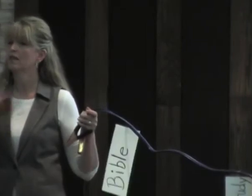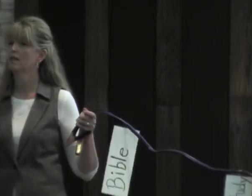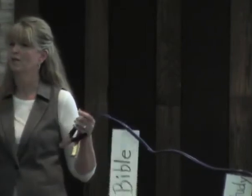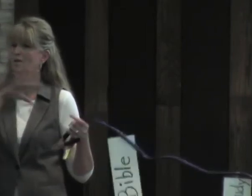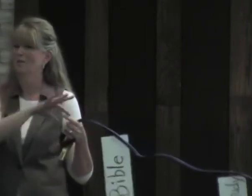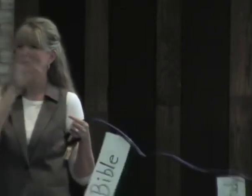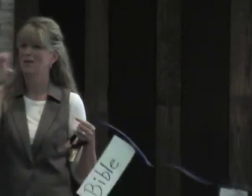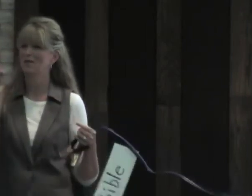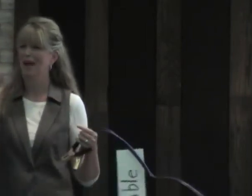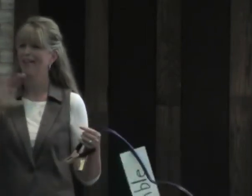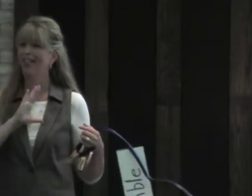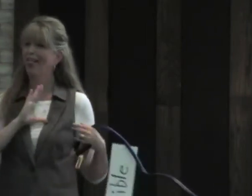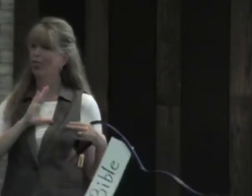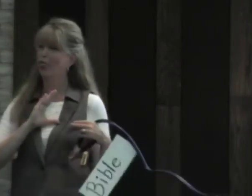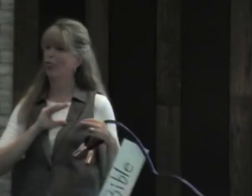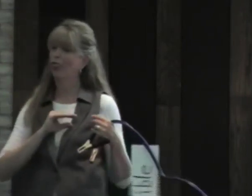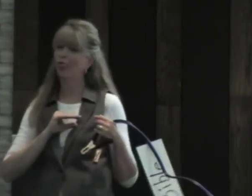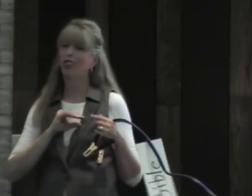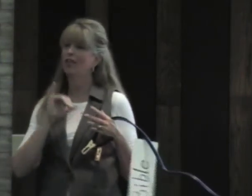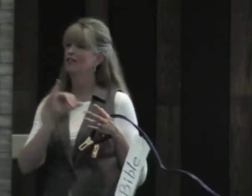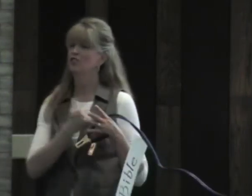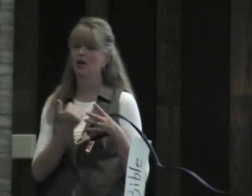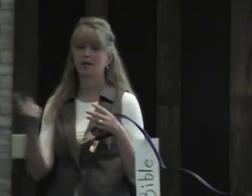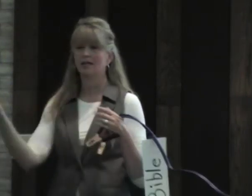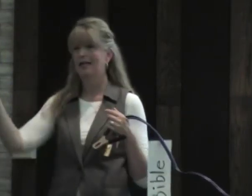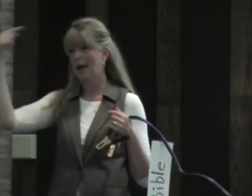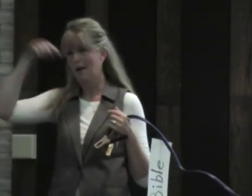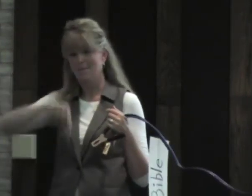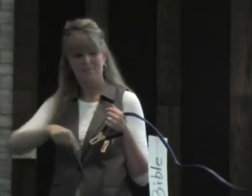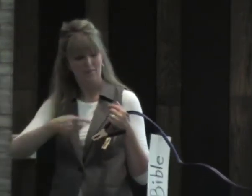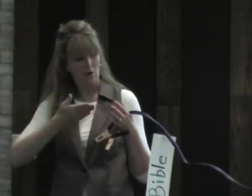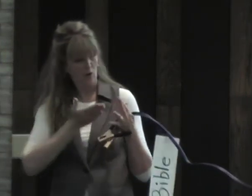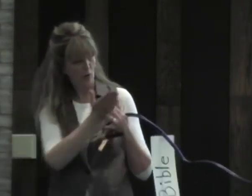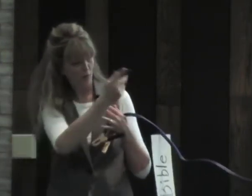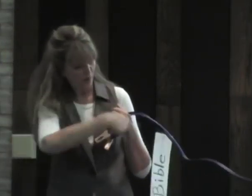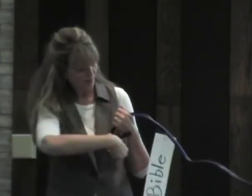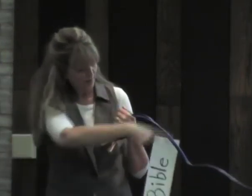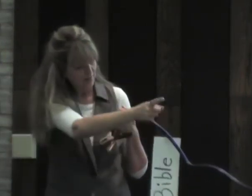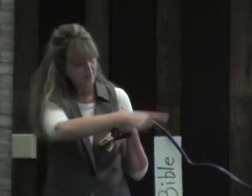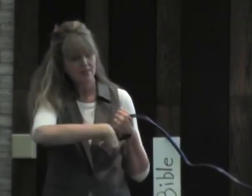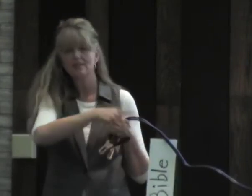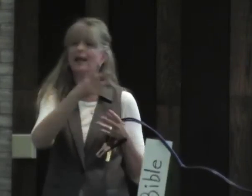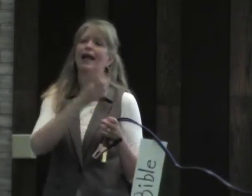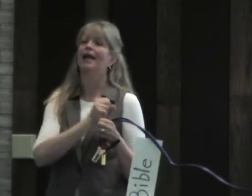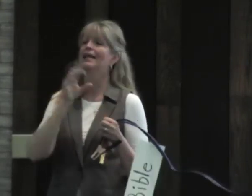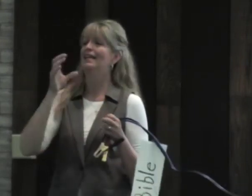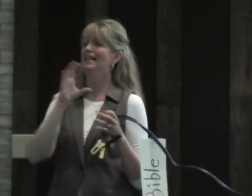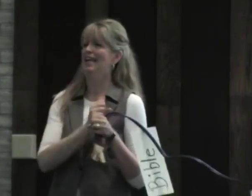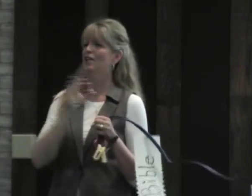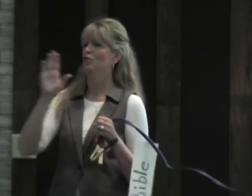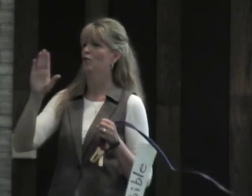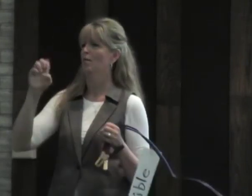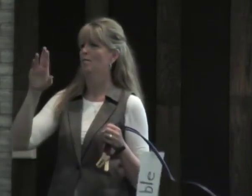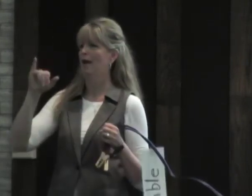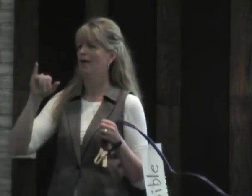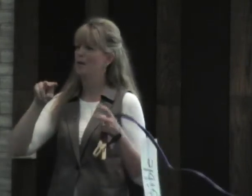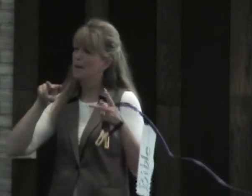So if you feel like your spiritual battery is low, just come and through all of these things you can get your